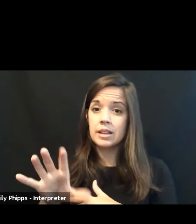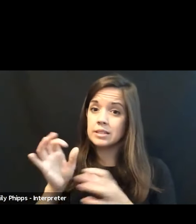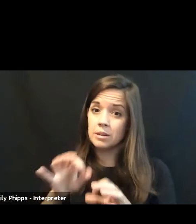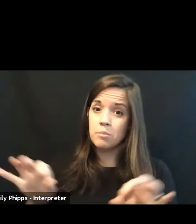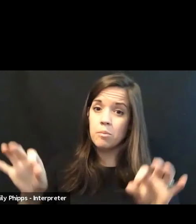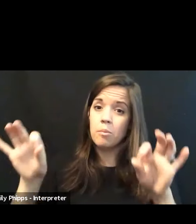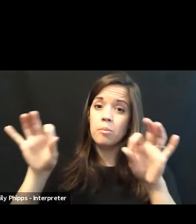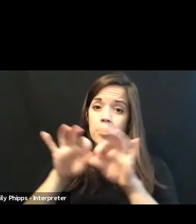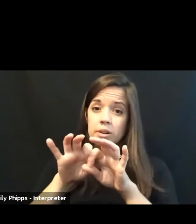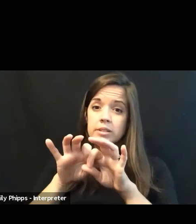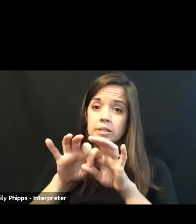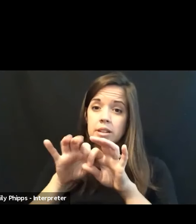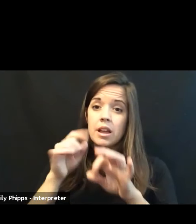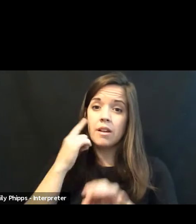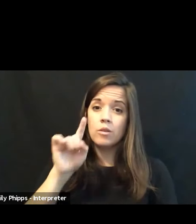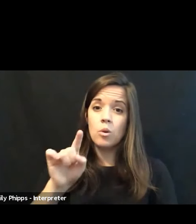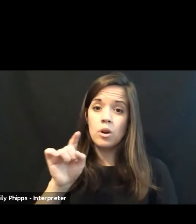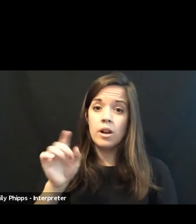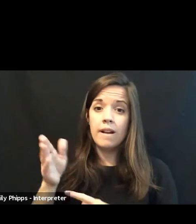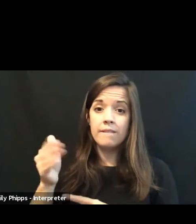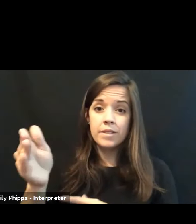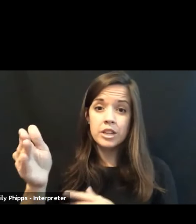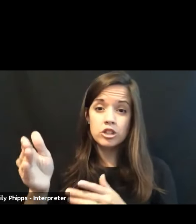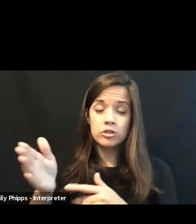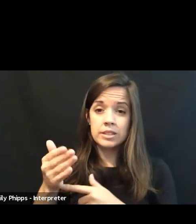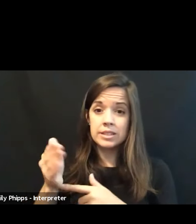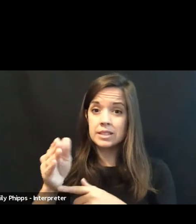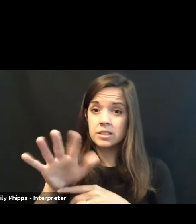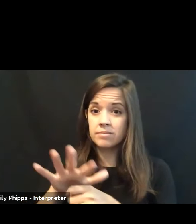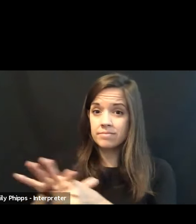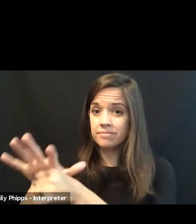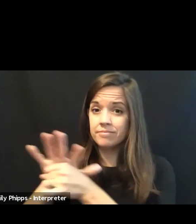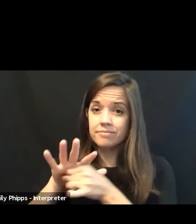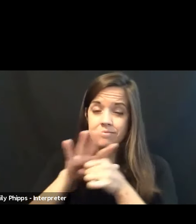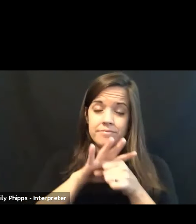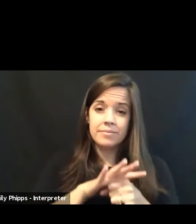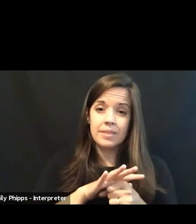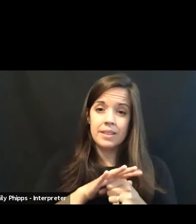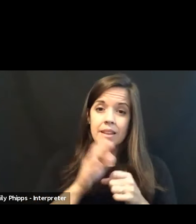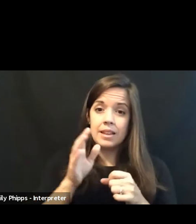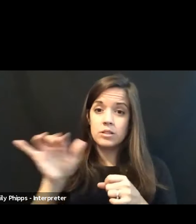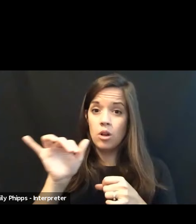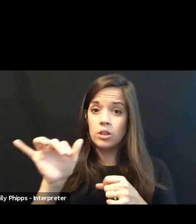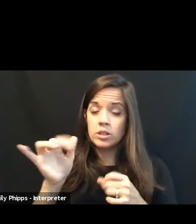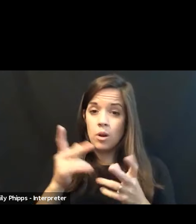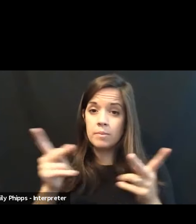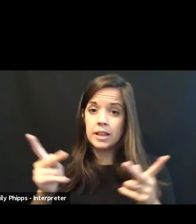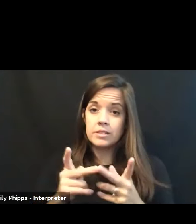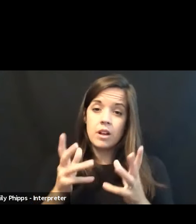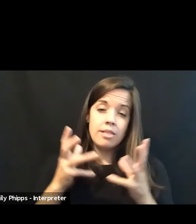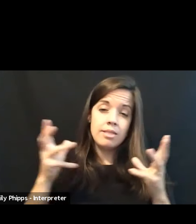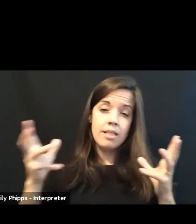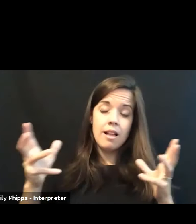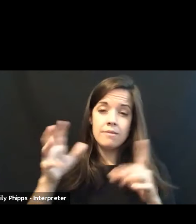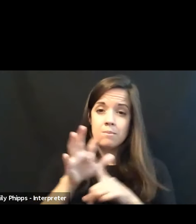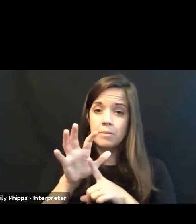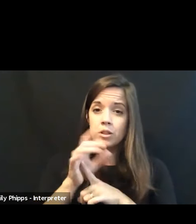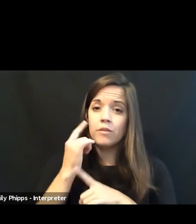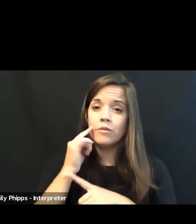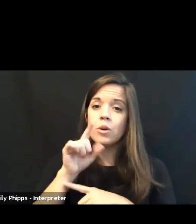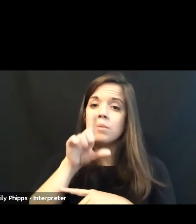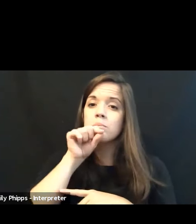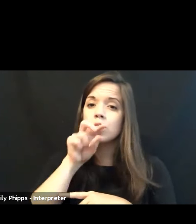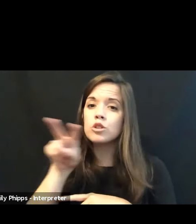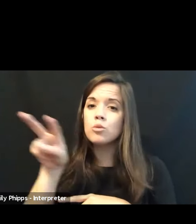for fisheries as nurseries. It's also a place of immense popularity for bird watchers.